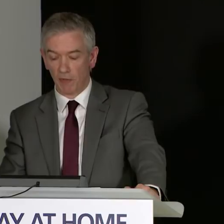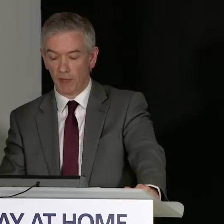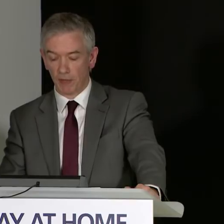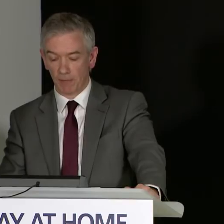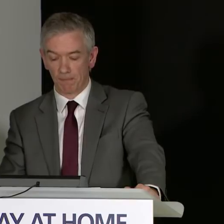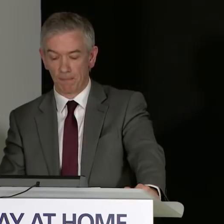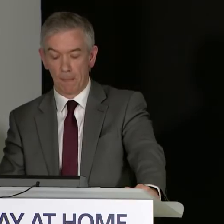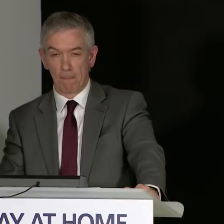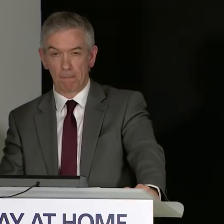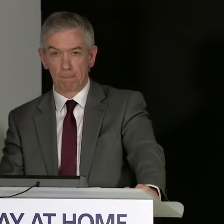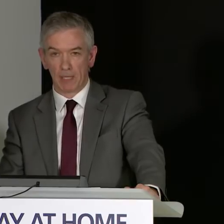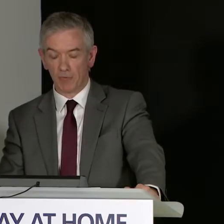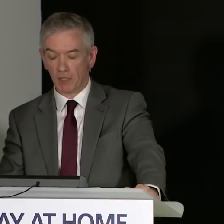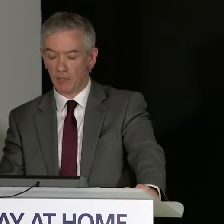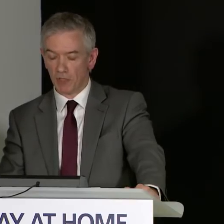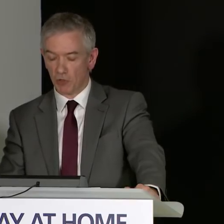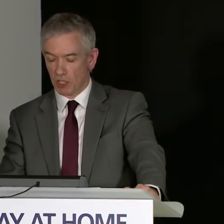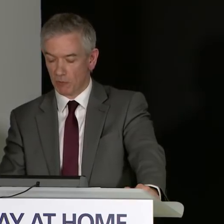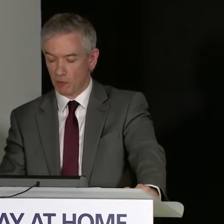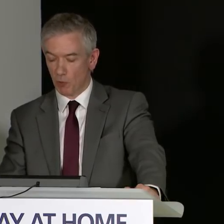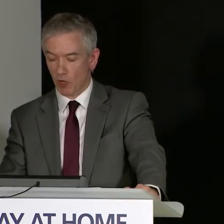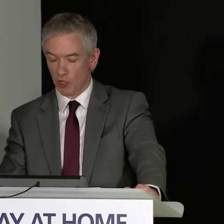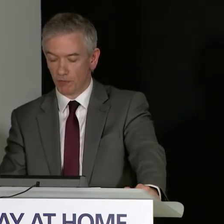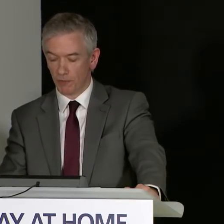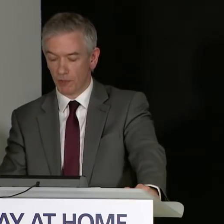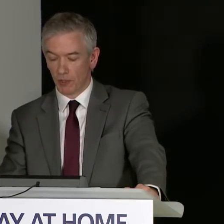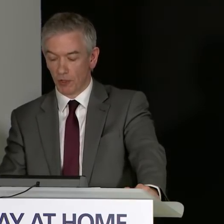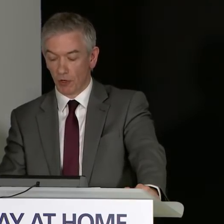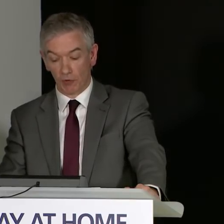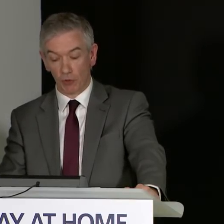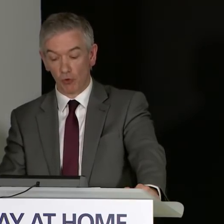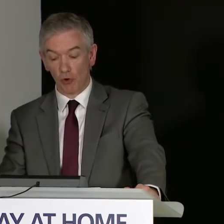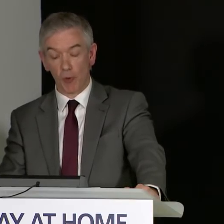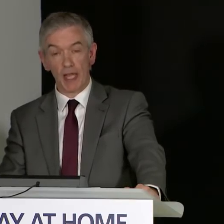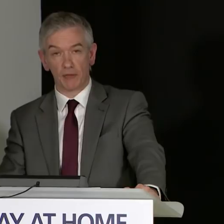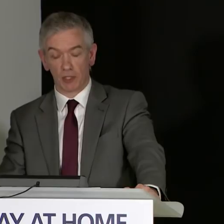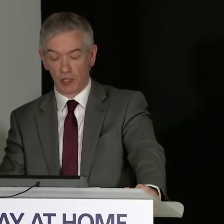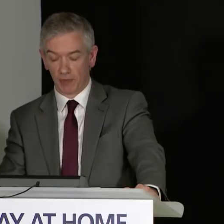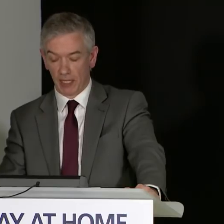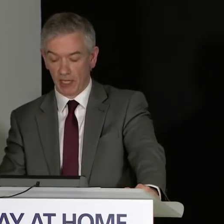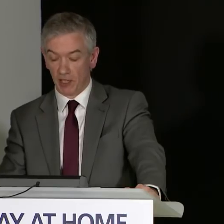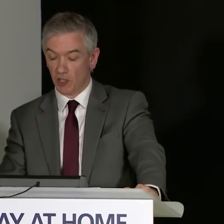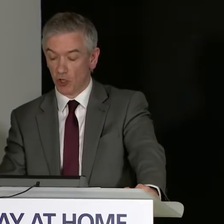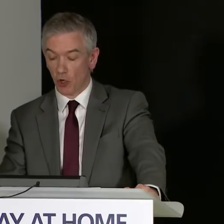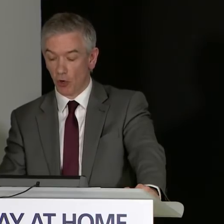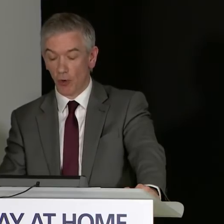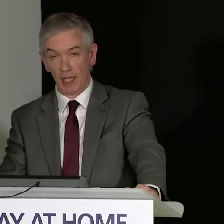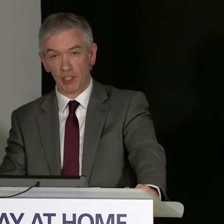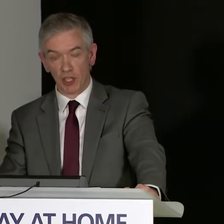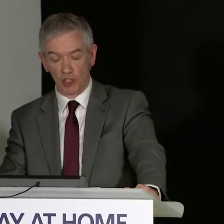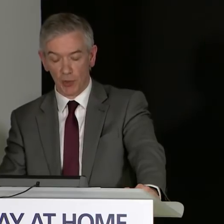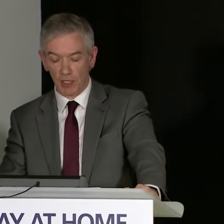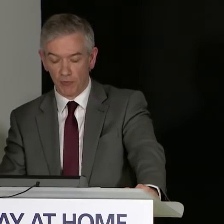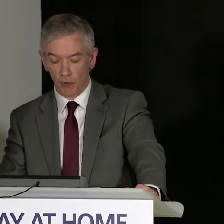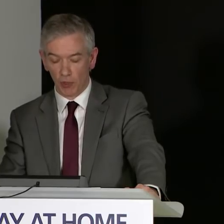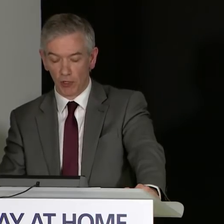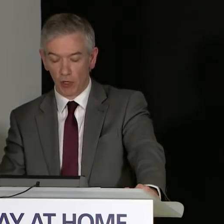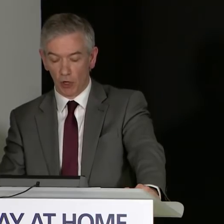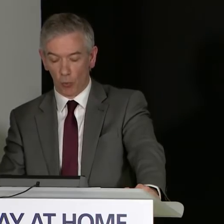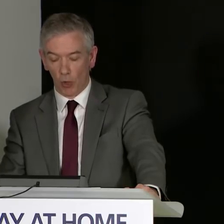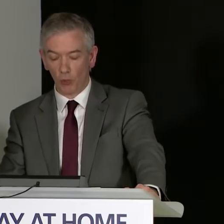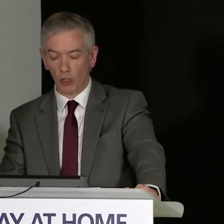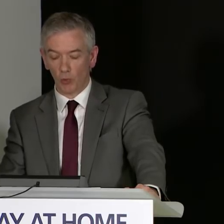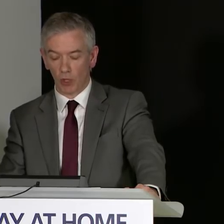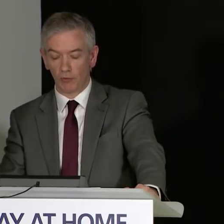still have a fever. And if an individual's symptoms worsen or if they don't go away after seven days, then they should call NHS 24